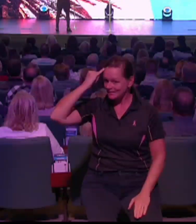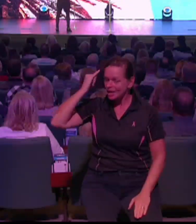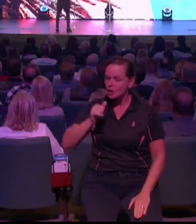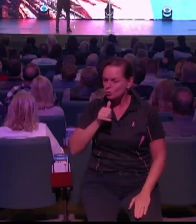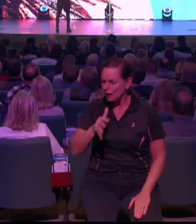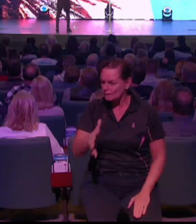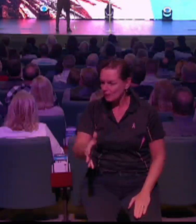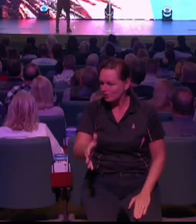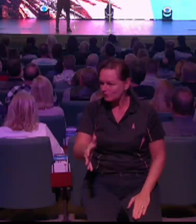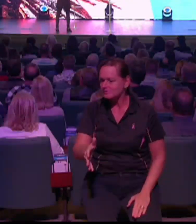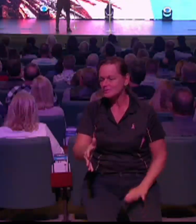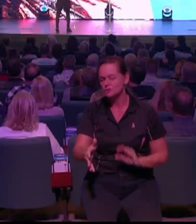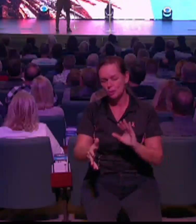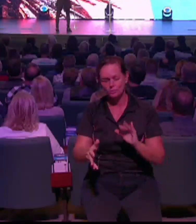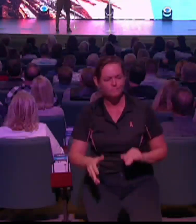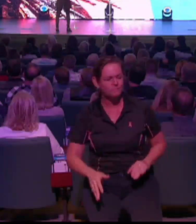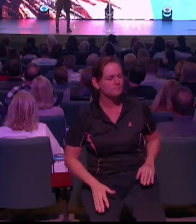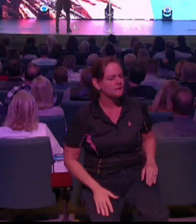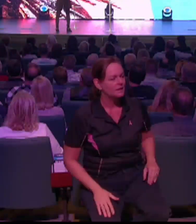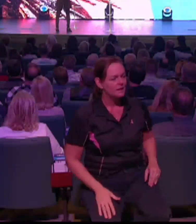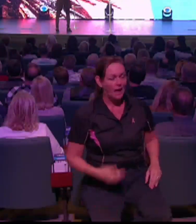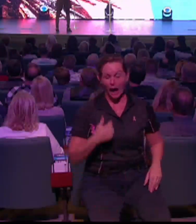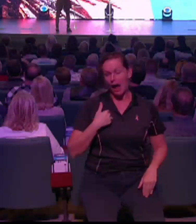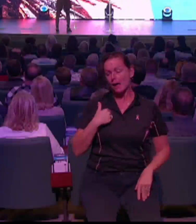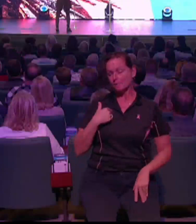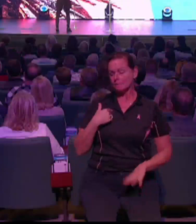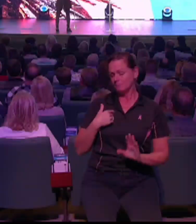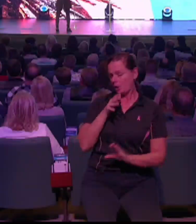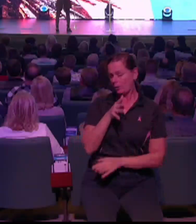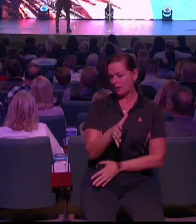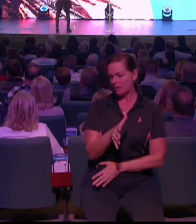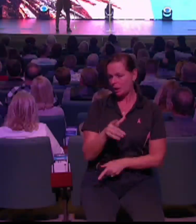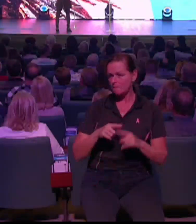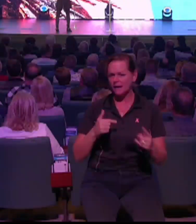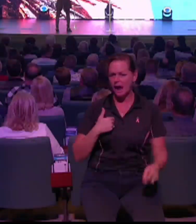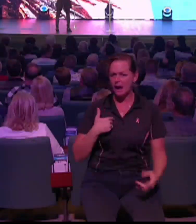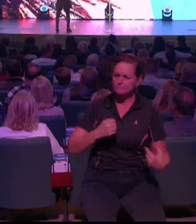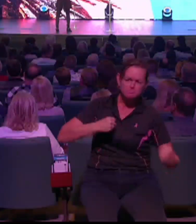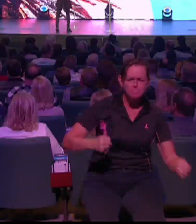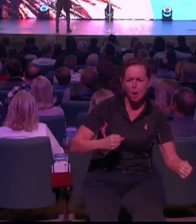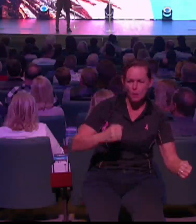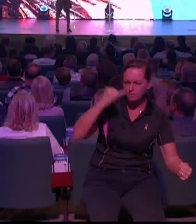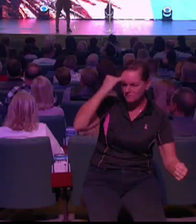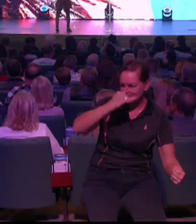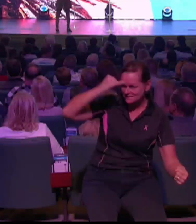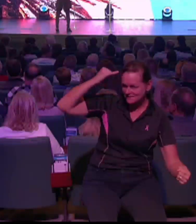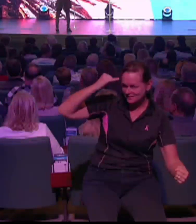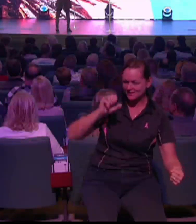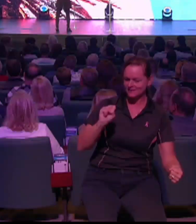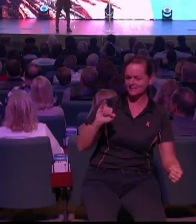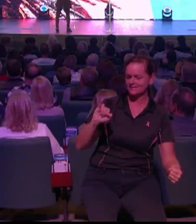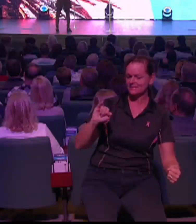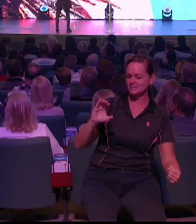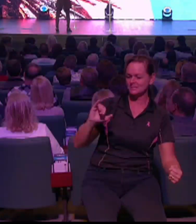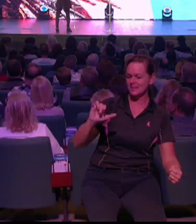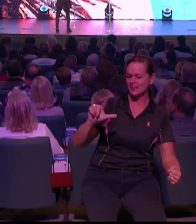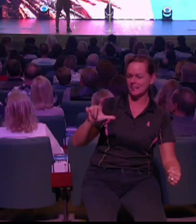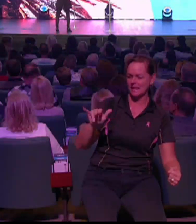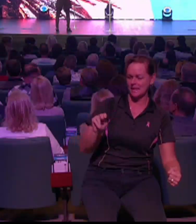I am not just any kind of grandmother. I am a Sicilian grandmother. And if you don't know what that is, I'll explain that to you.